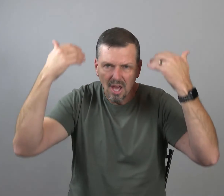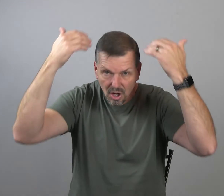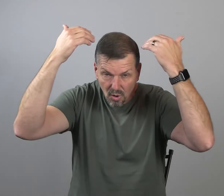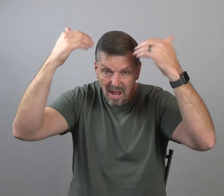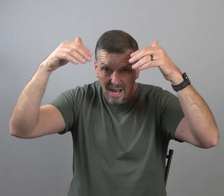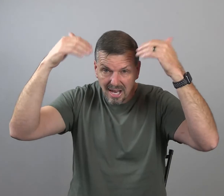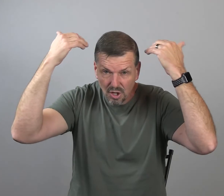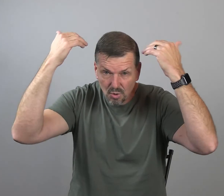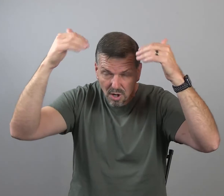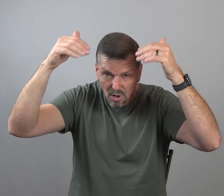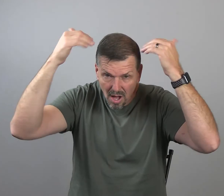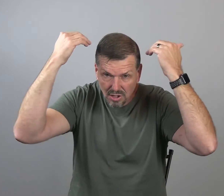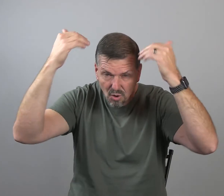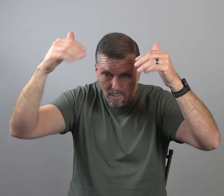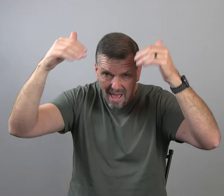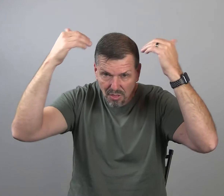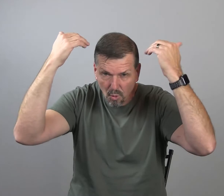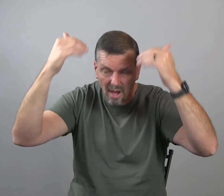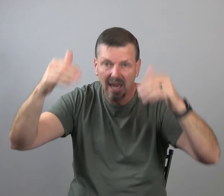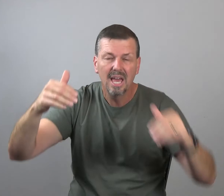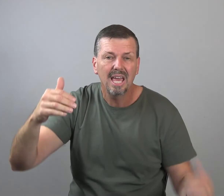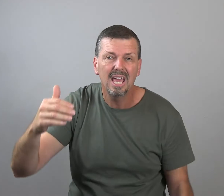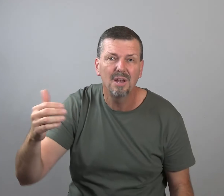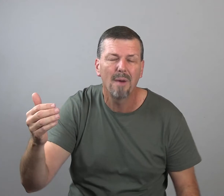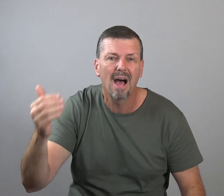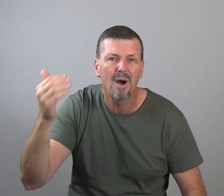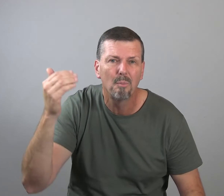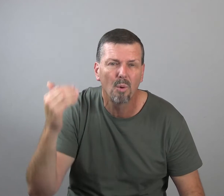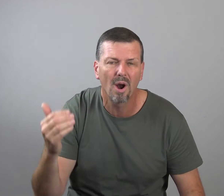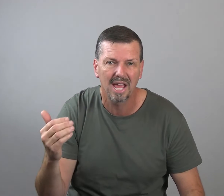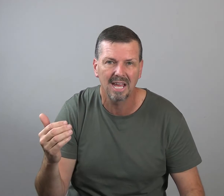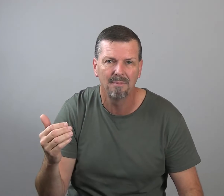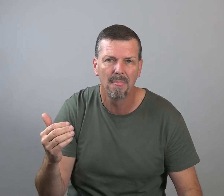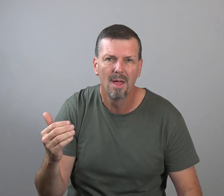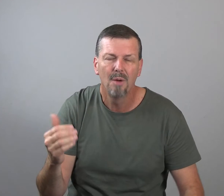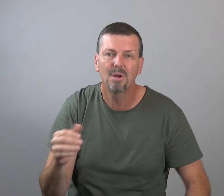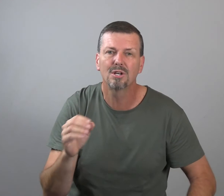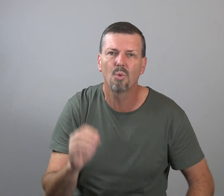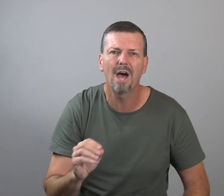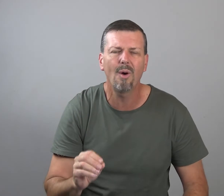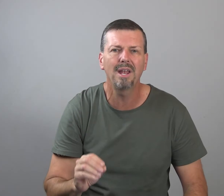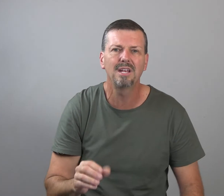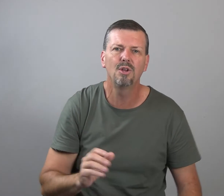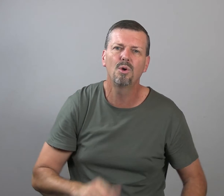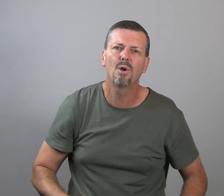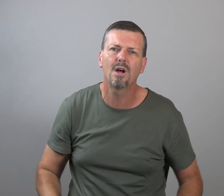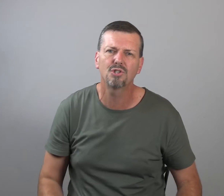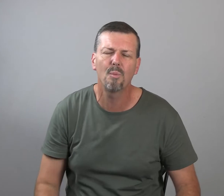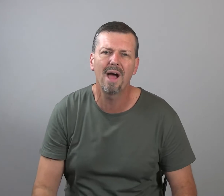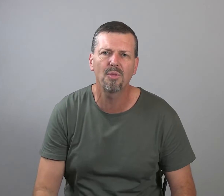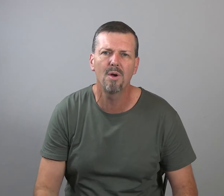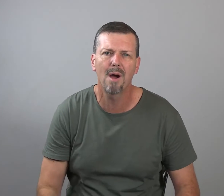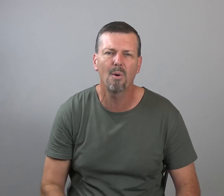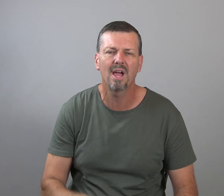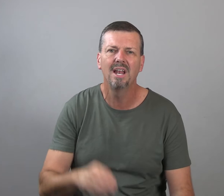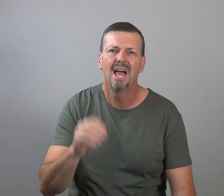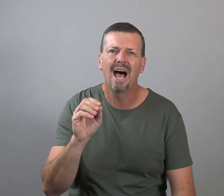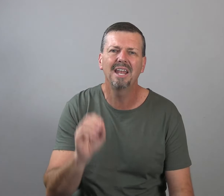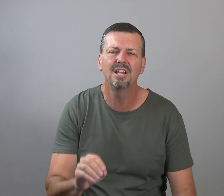create a new neurological pathway in my brain. Because why do I need a new neurological pathway in my brain? I need